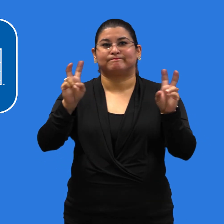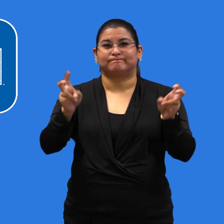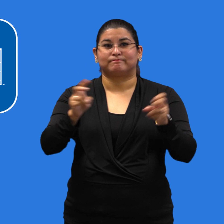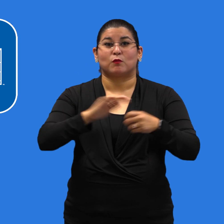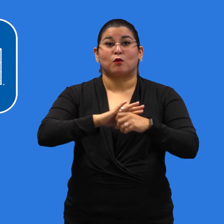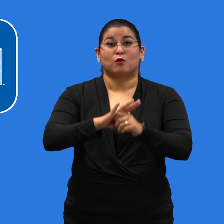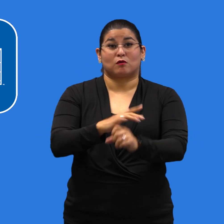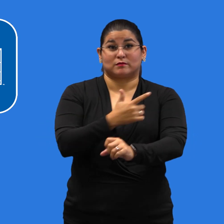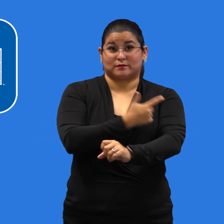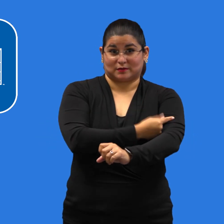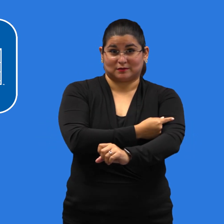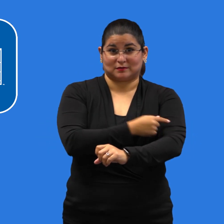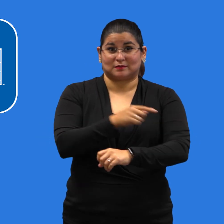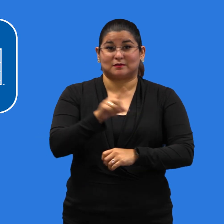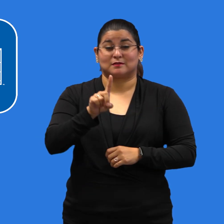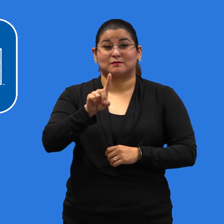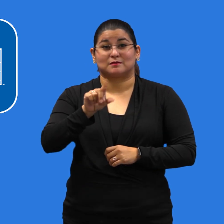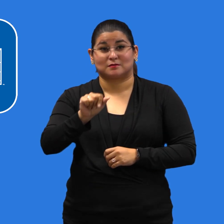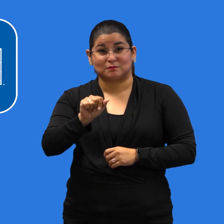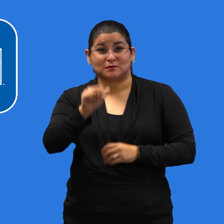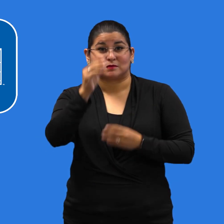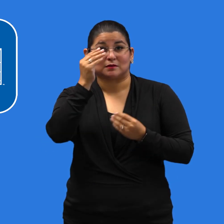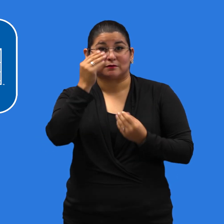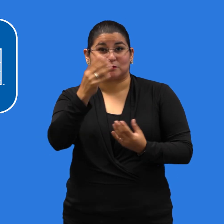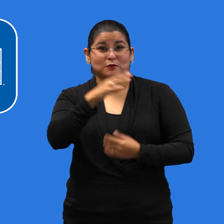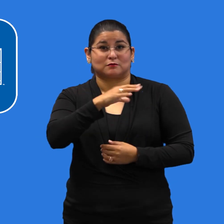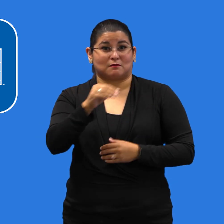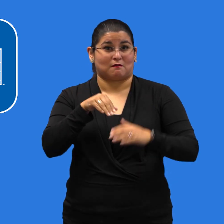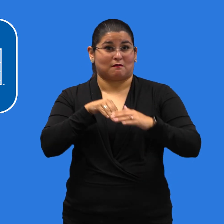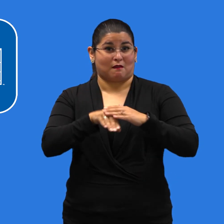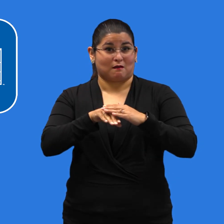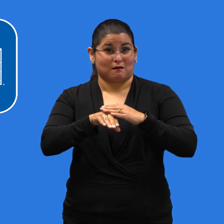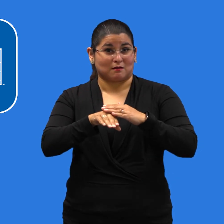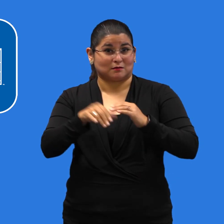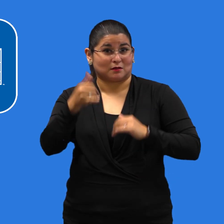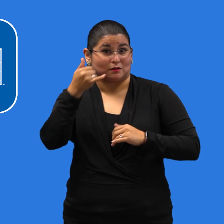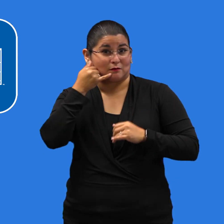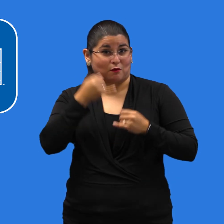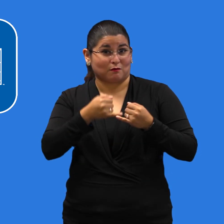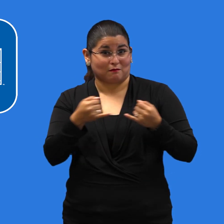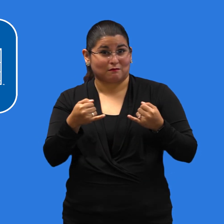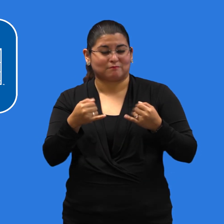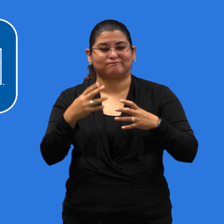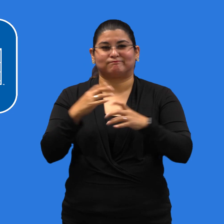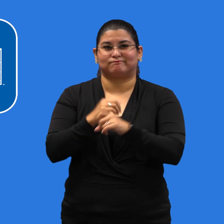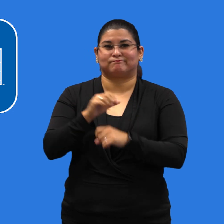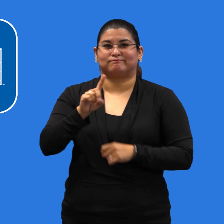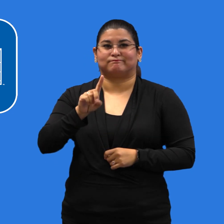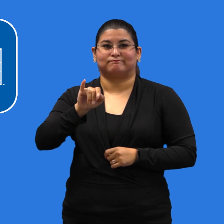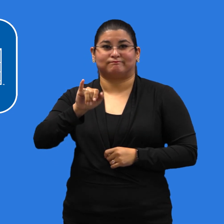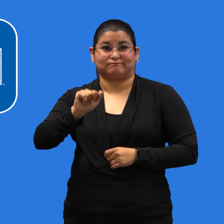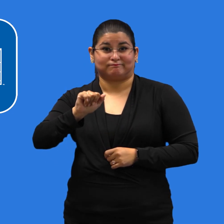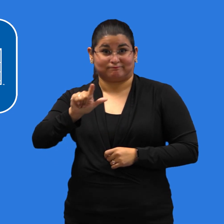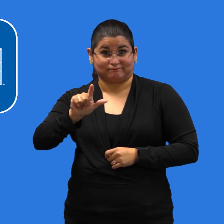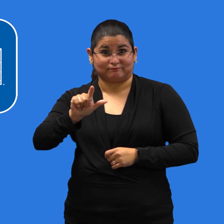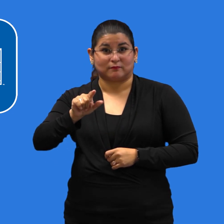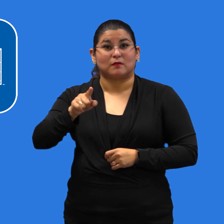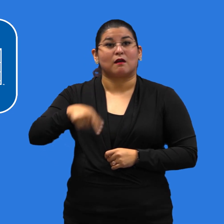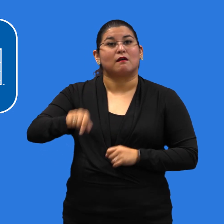line or DIAL. DIAL can help you find local vaccine locations, make